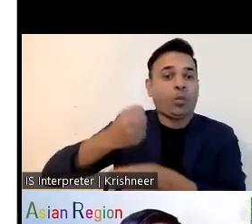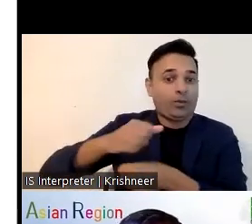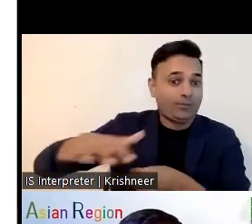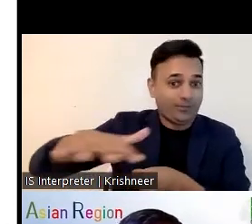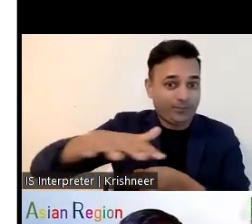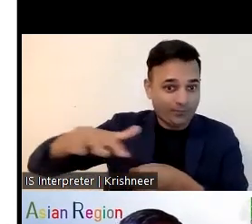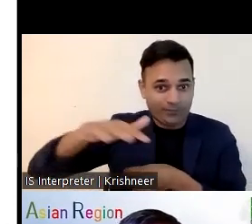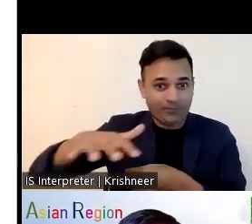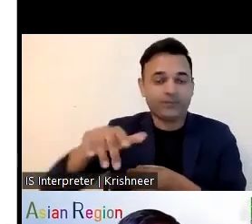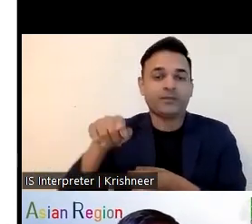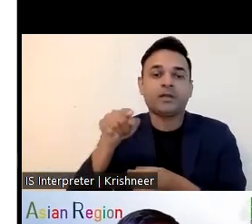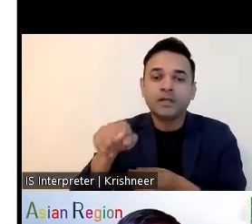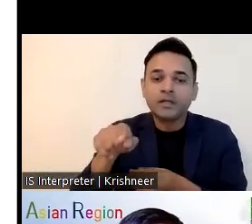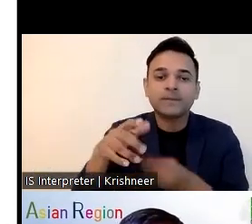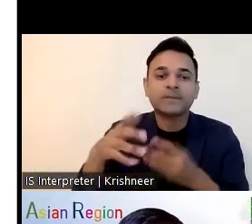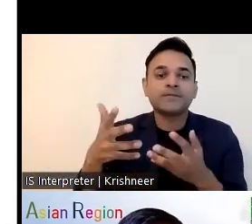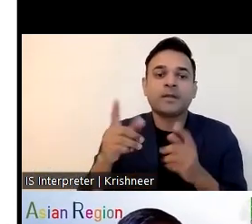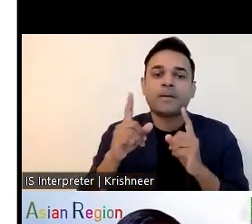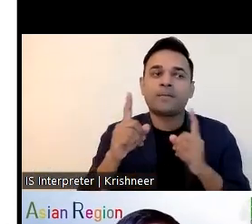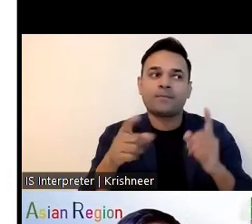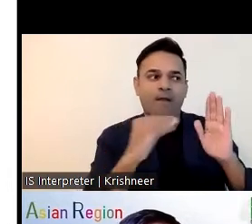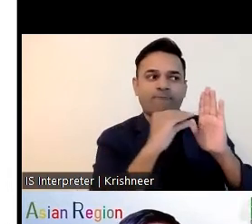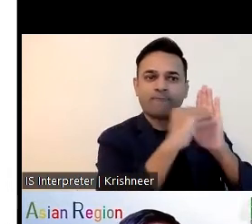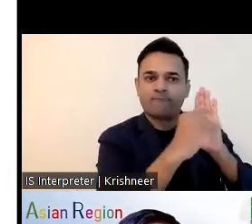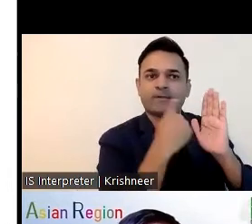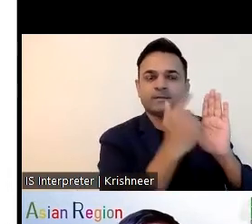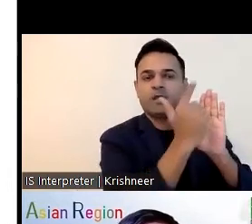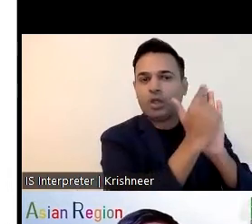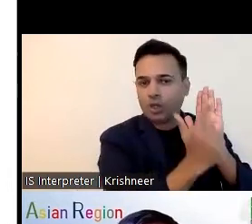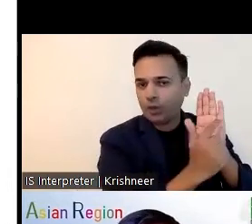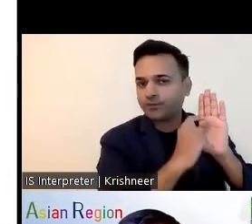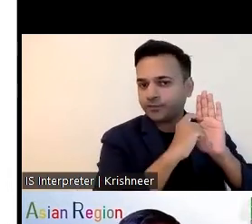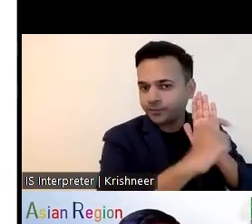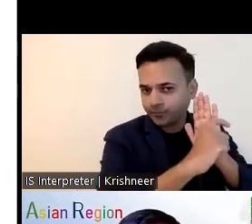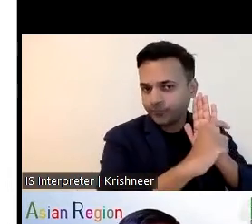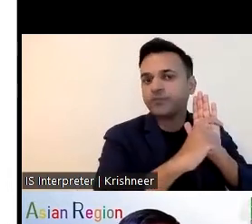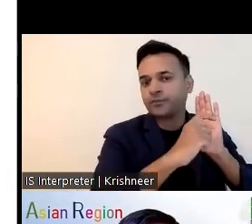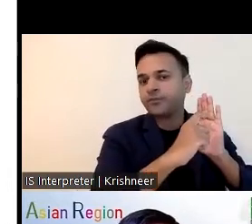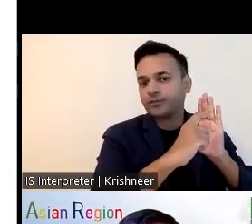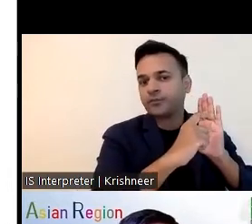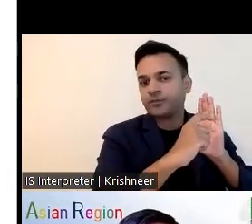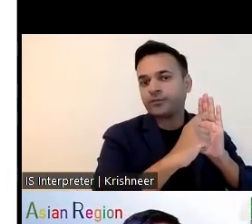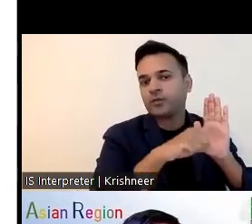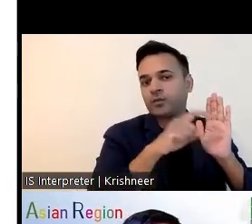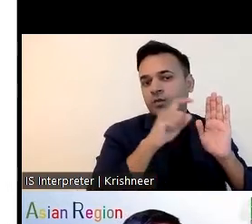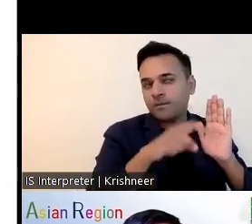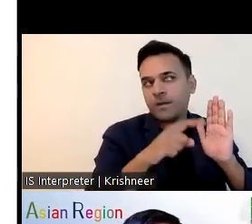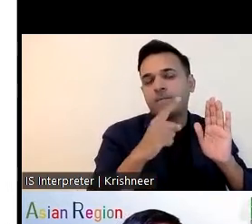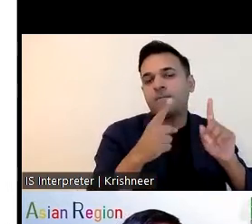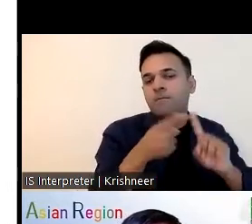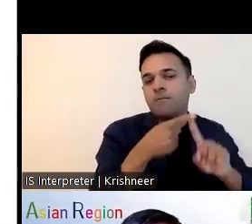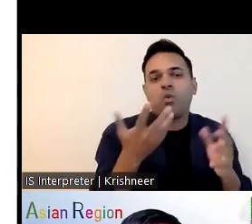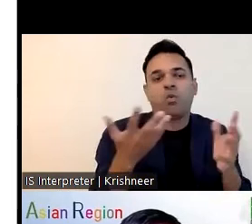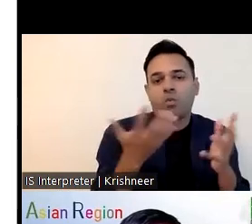have proper coordination and communication among the government employers and the opds only after thing i think